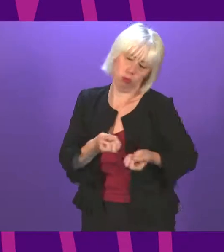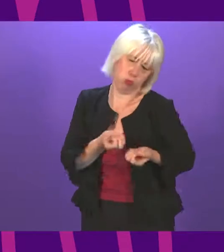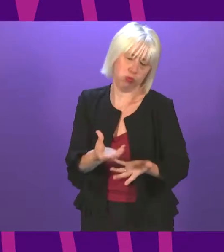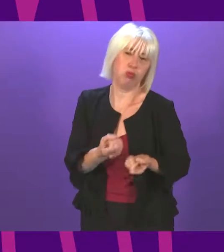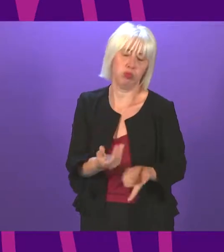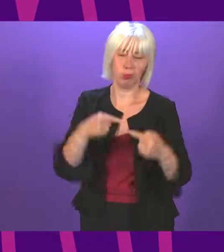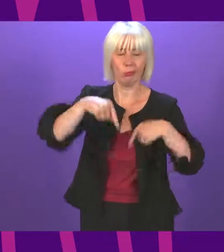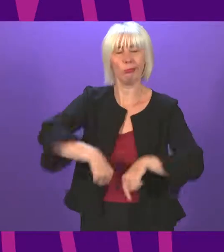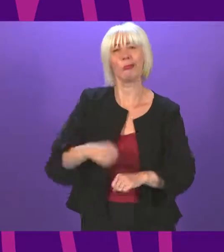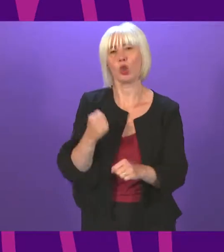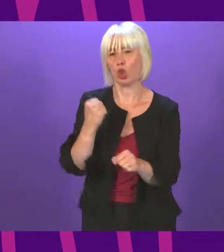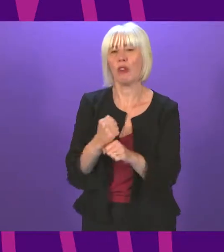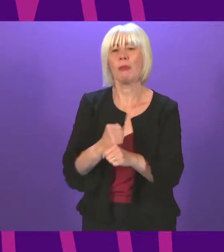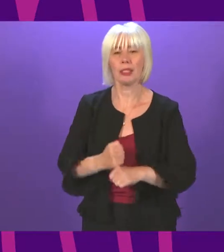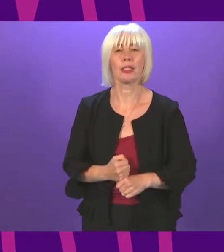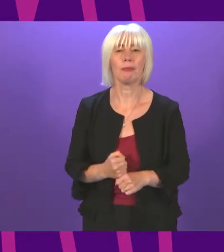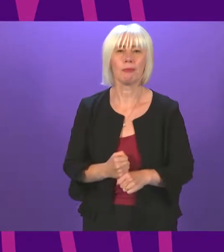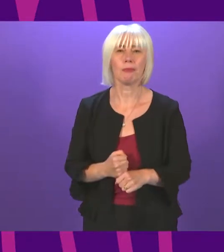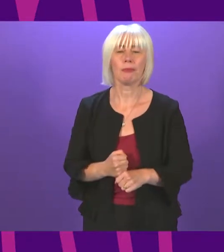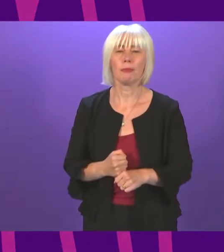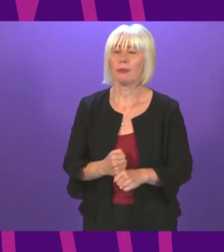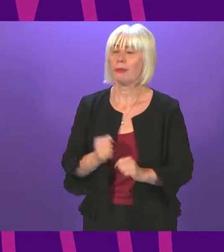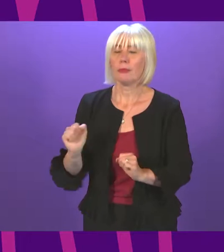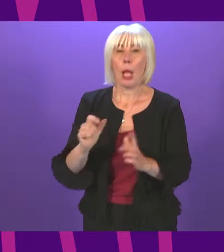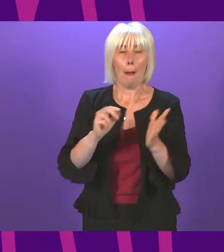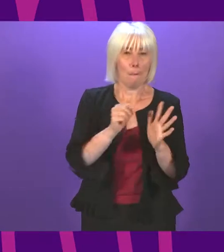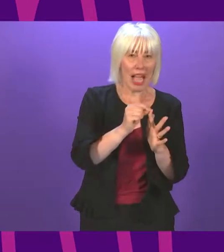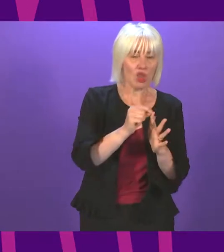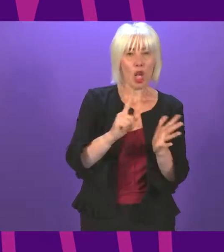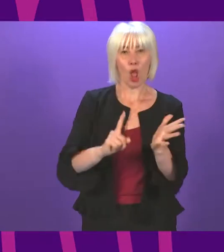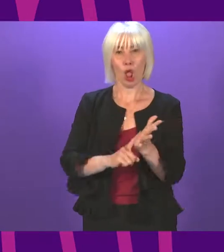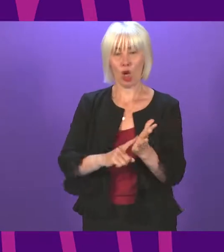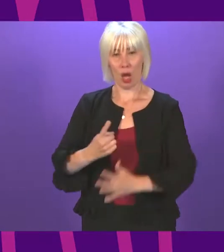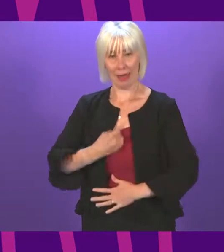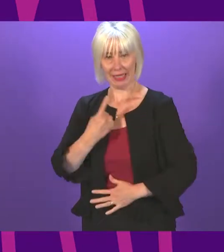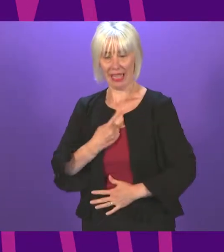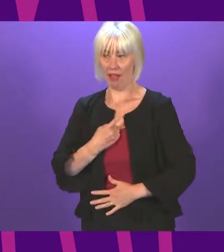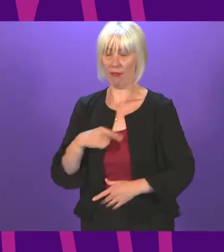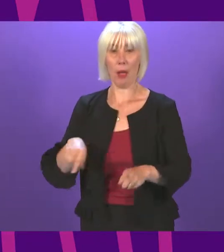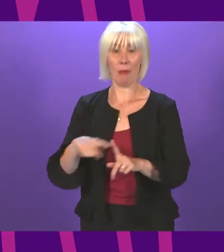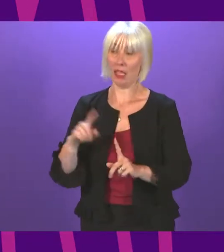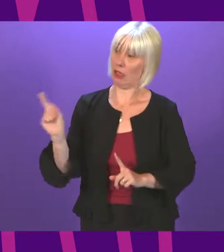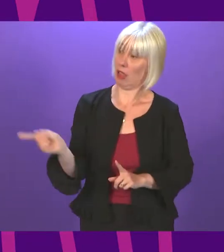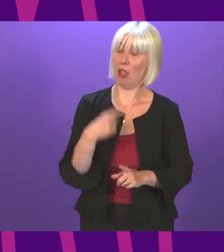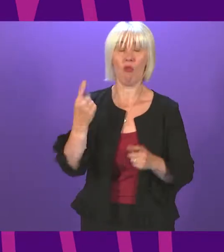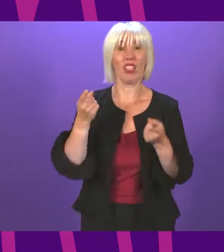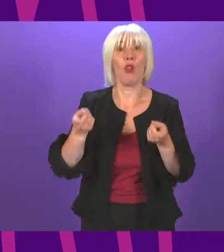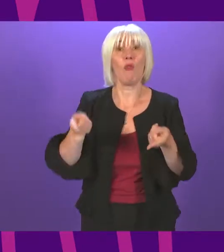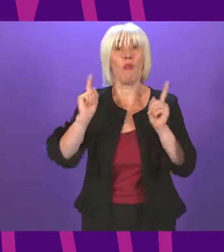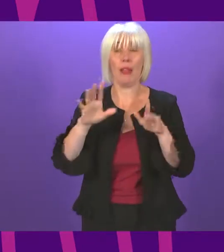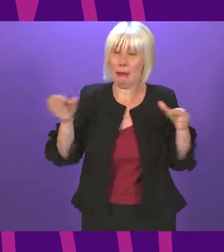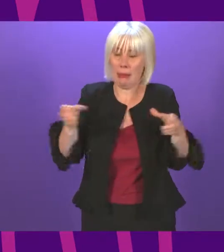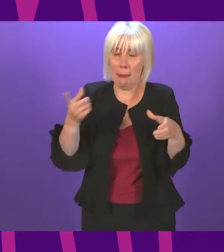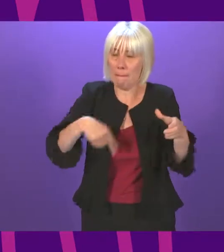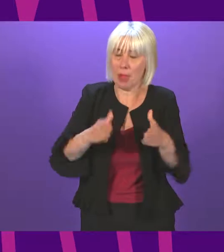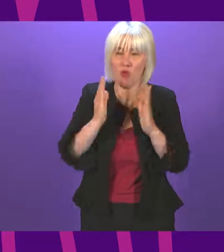the Scottish Government. Presiding officer, Patrick Lorna, myself and the rest of the Scottish ministerial team are ready